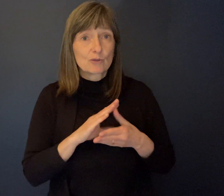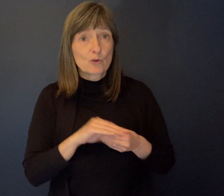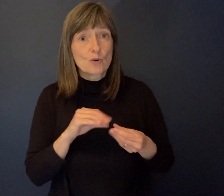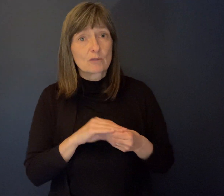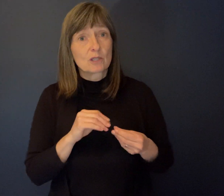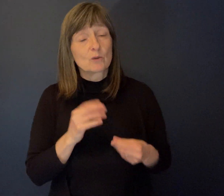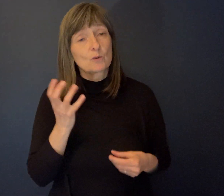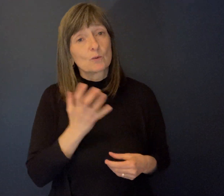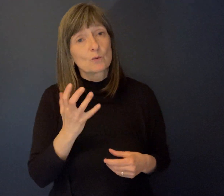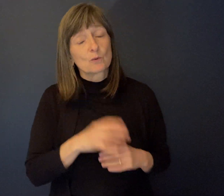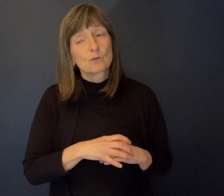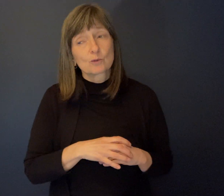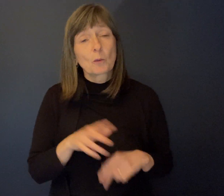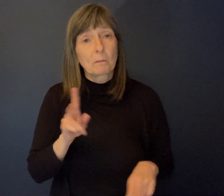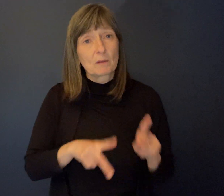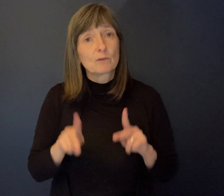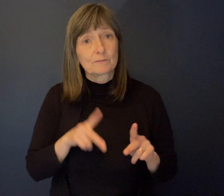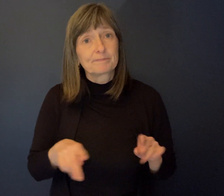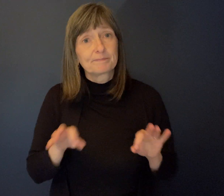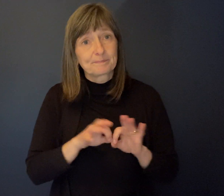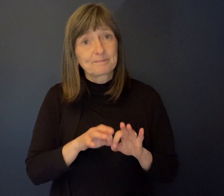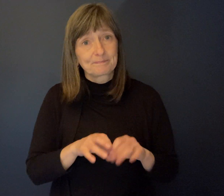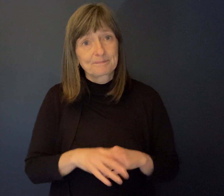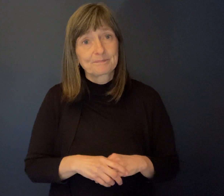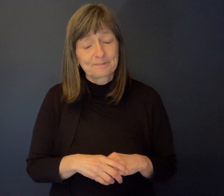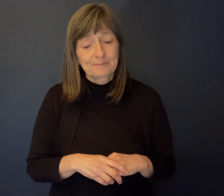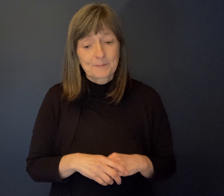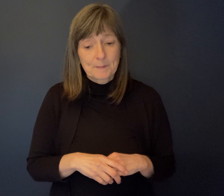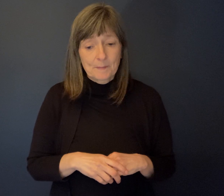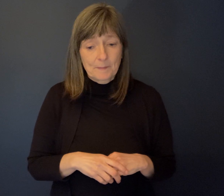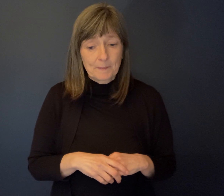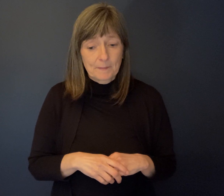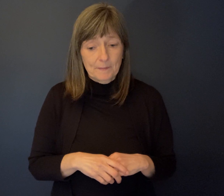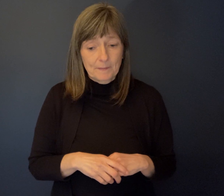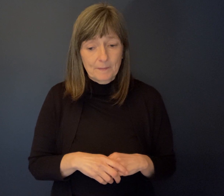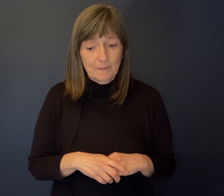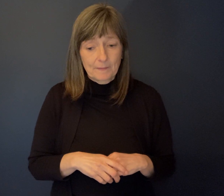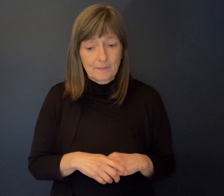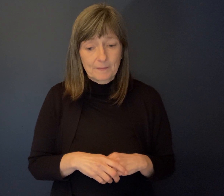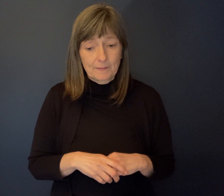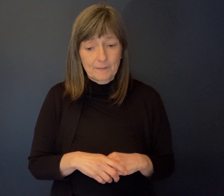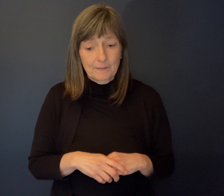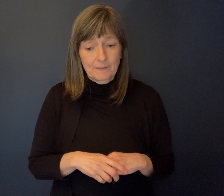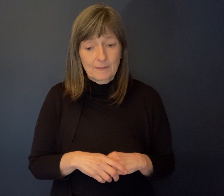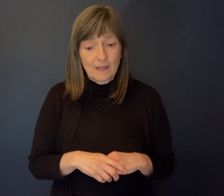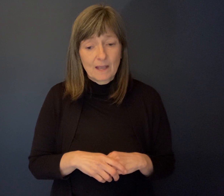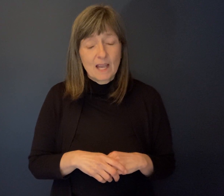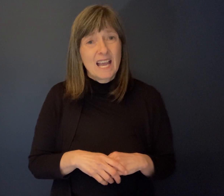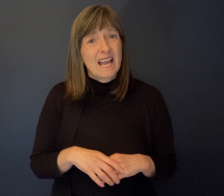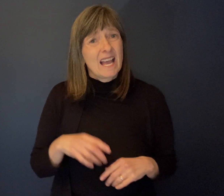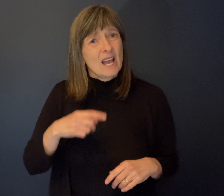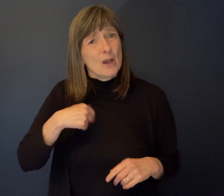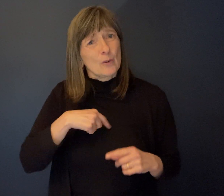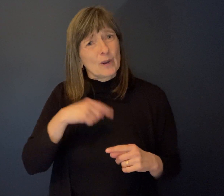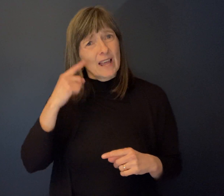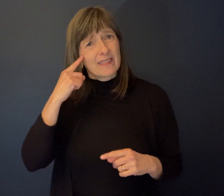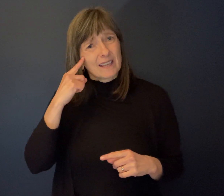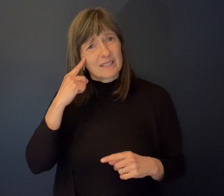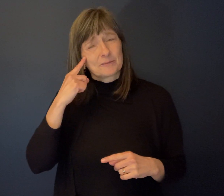Absolutely. Yeah. In terms of when I think about leaders as well, I neglected to